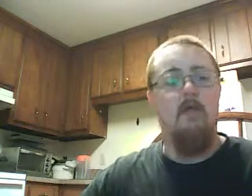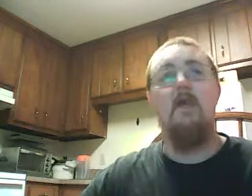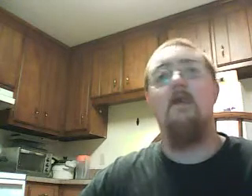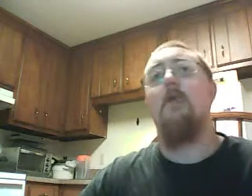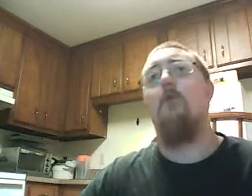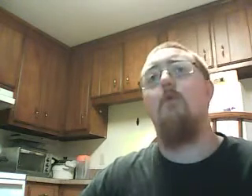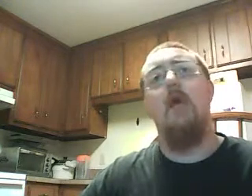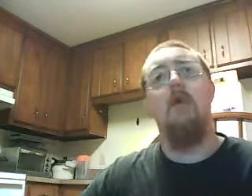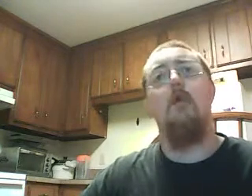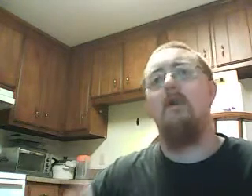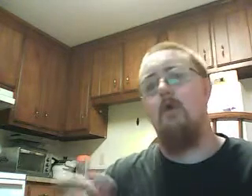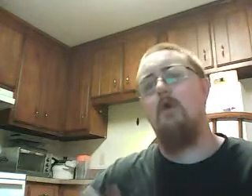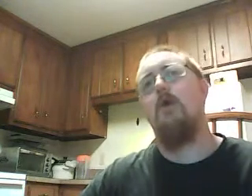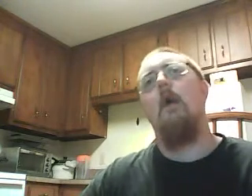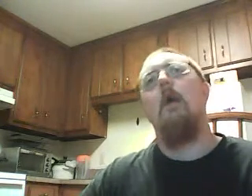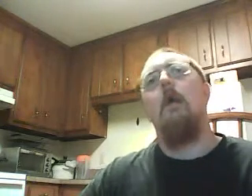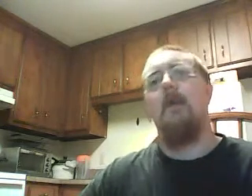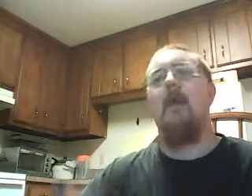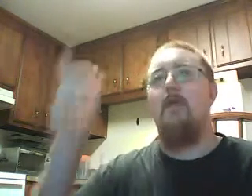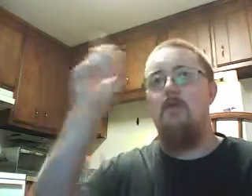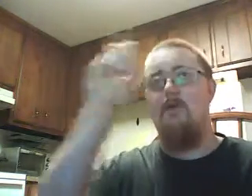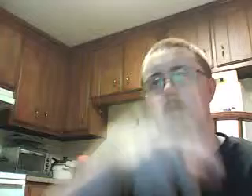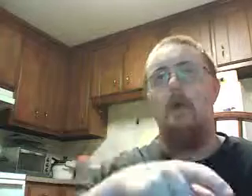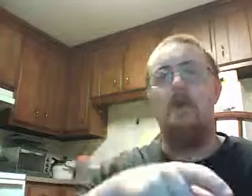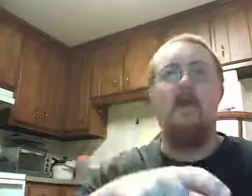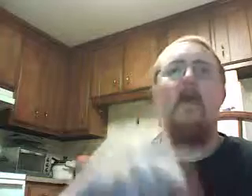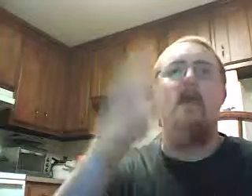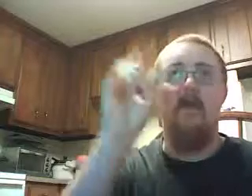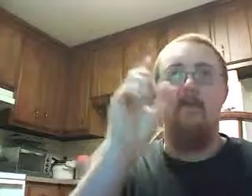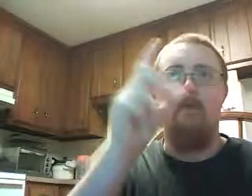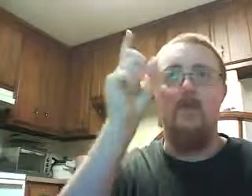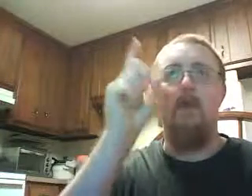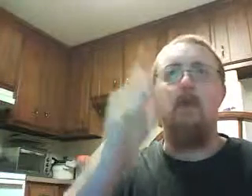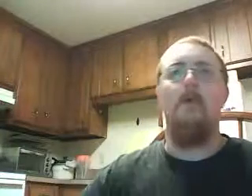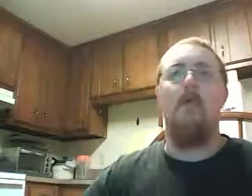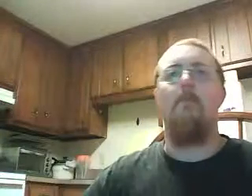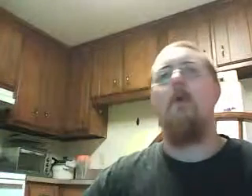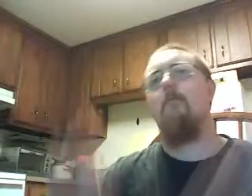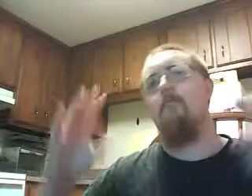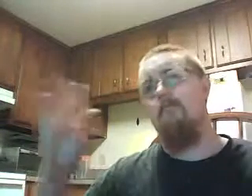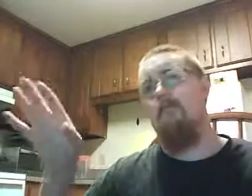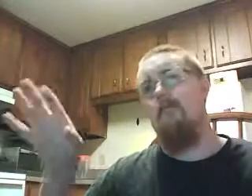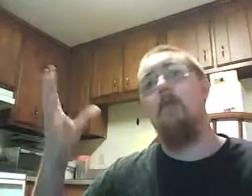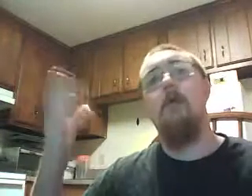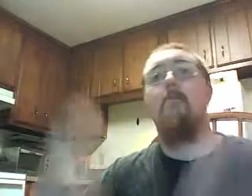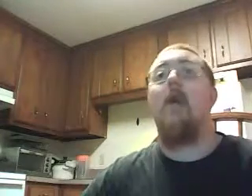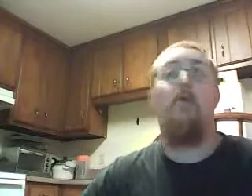first things I do when I go, I search. And then I go to the side, I say, free shipping. Checkmark. I'm done. I don't